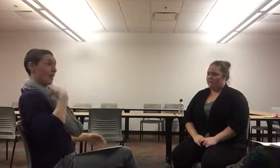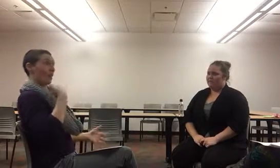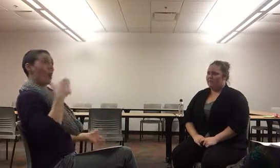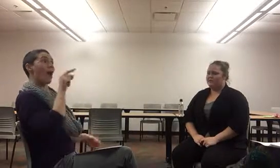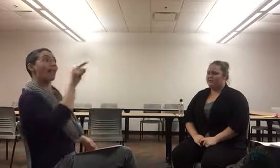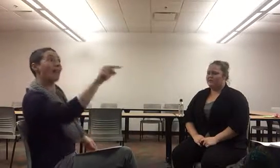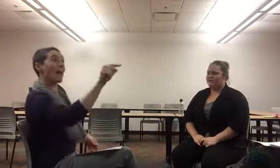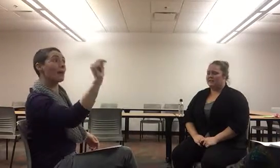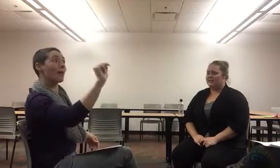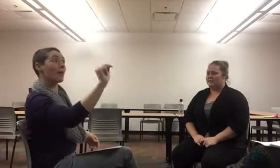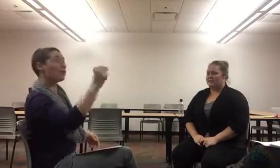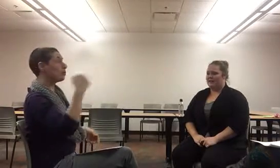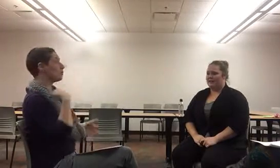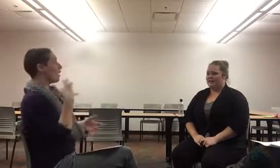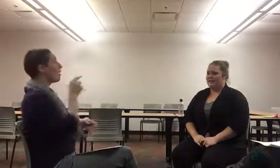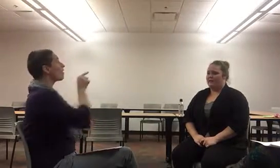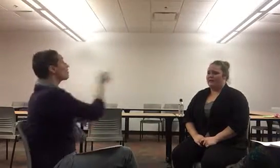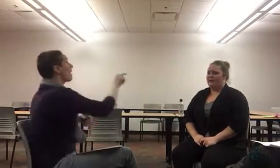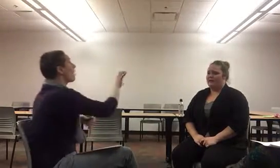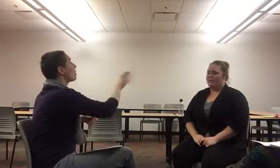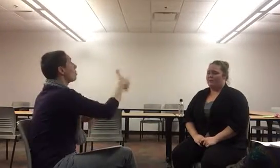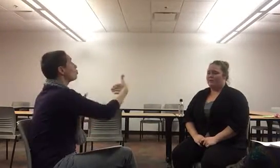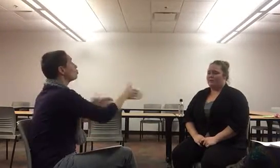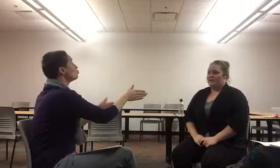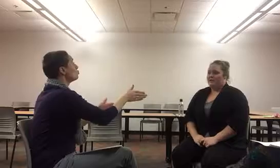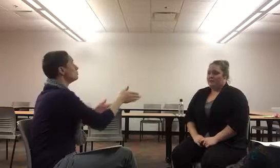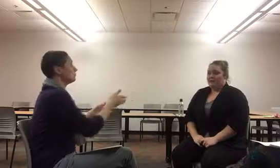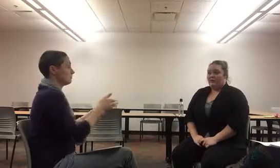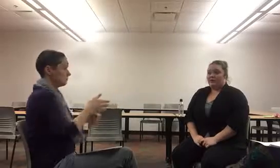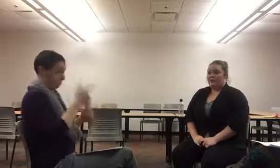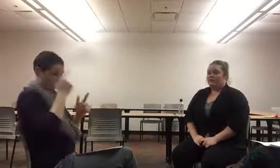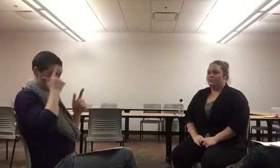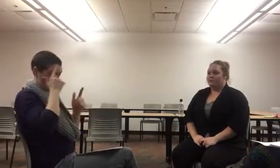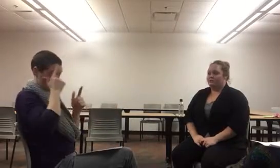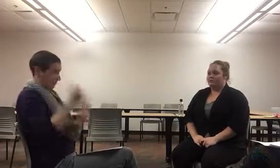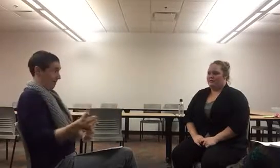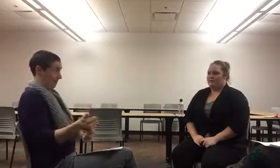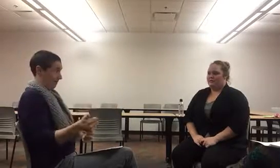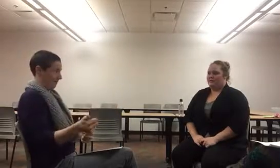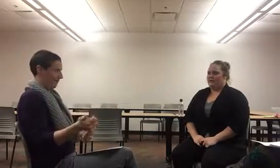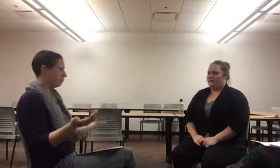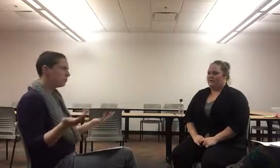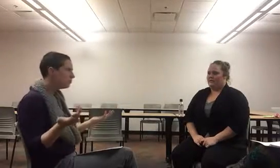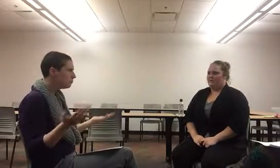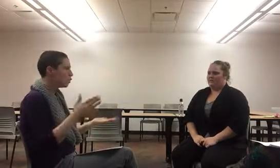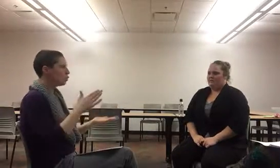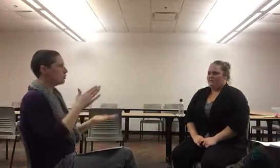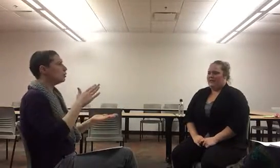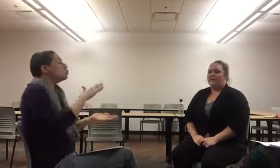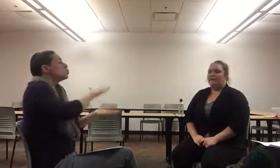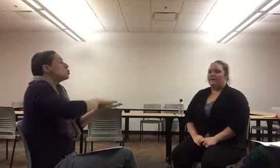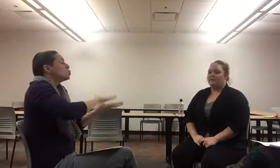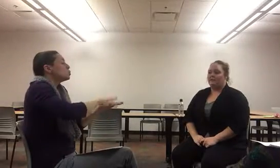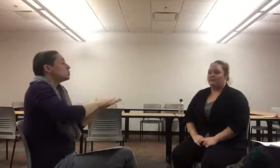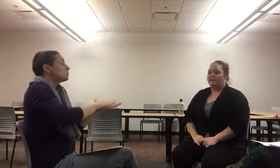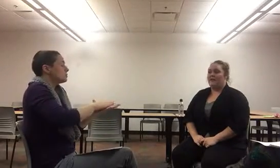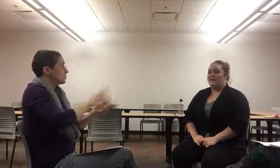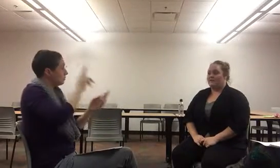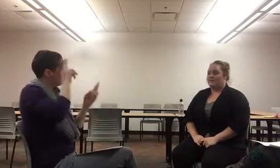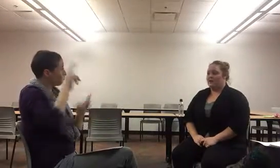Especially with kids and their gender identity. And they want to pick which restroom, you know... They can't really think for themselves.